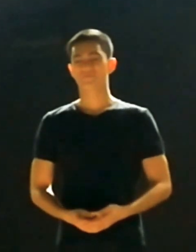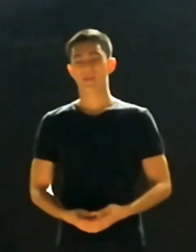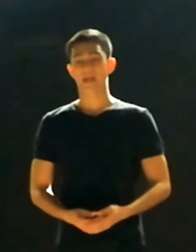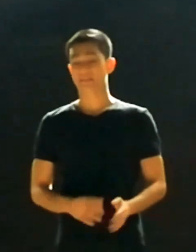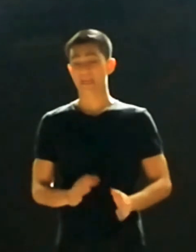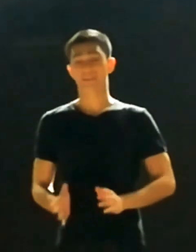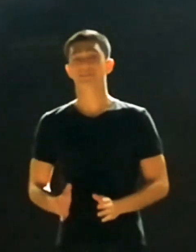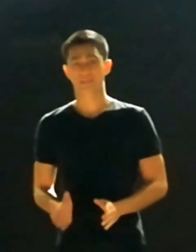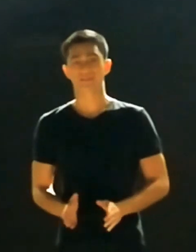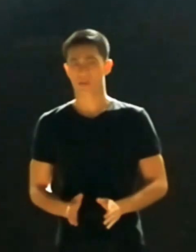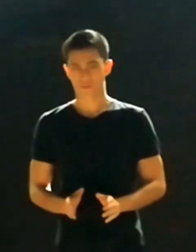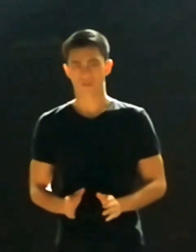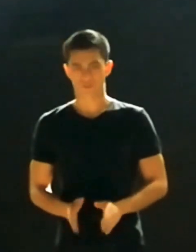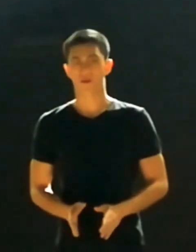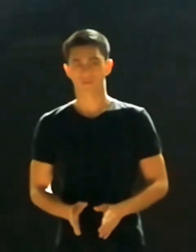I stay in the seat nearest driver.